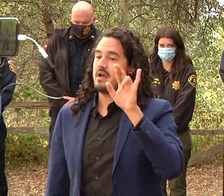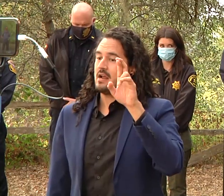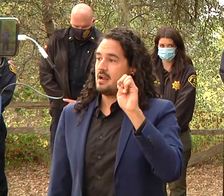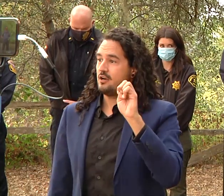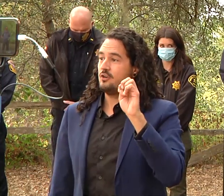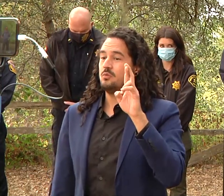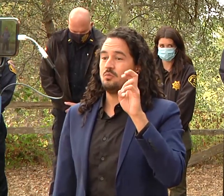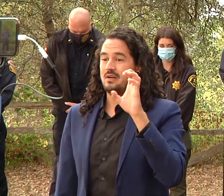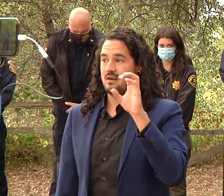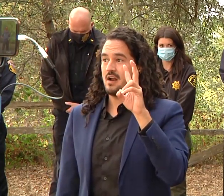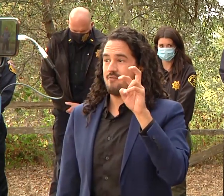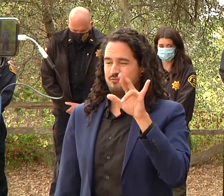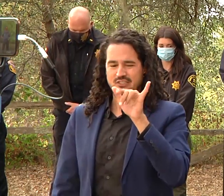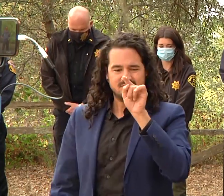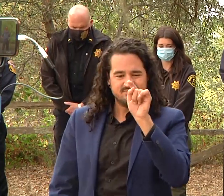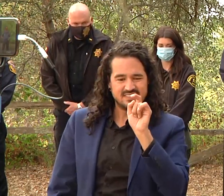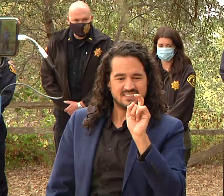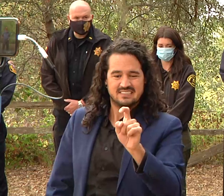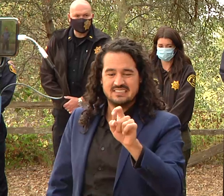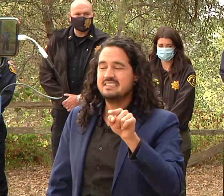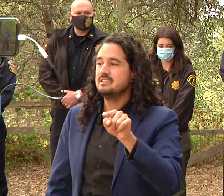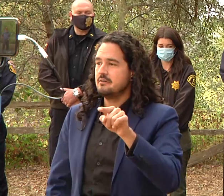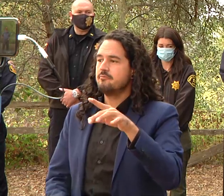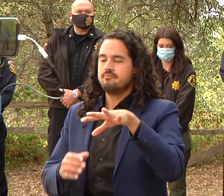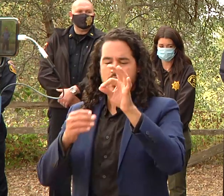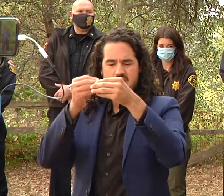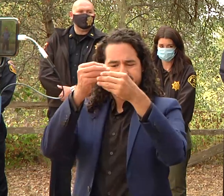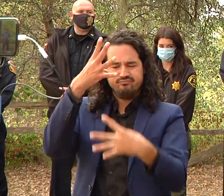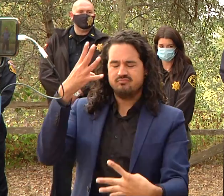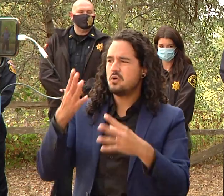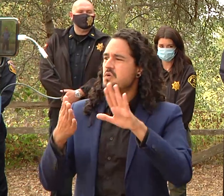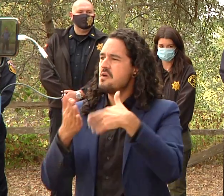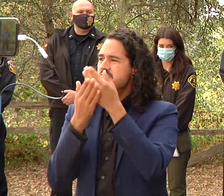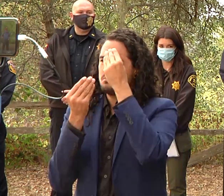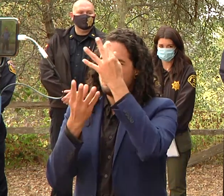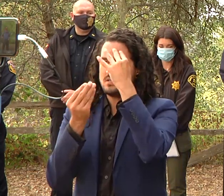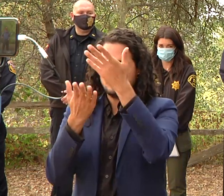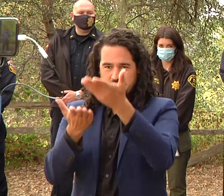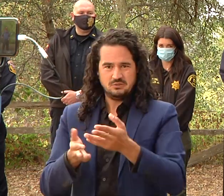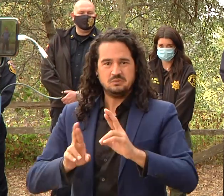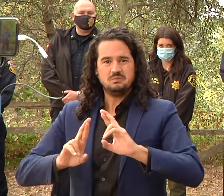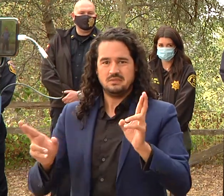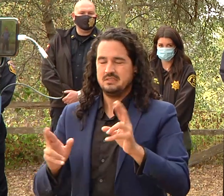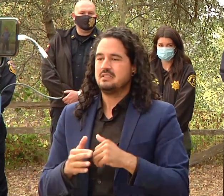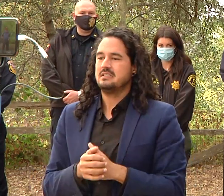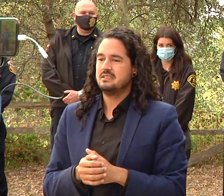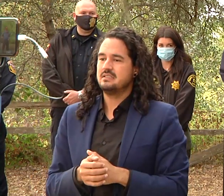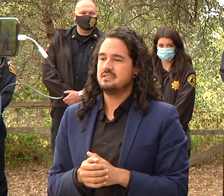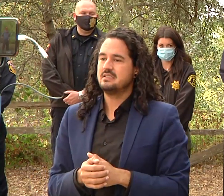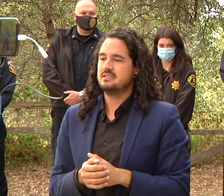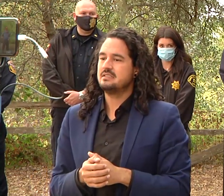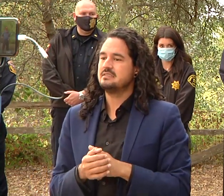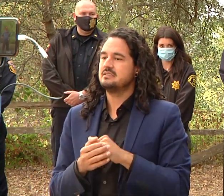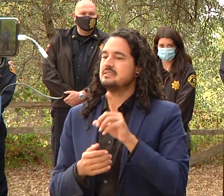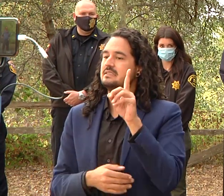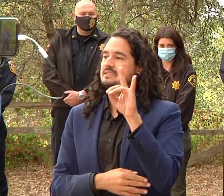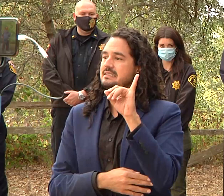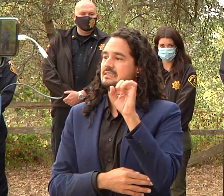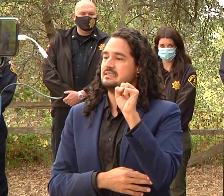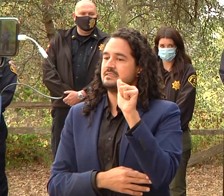work for you a good place to start is just go to disaster assistance dot gov and fill in your information and see what they can do for you that's fema's website